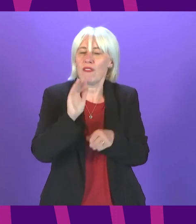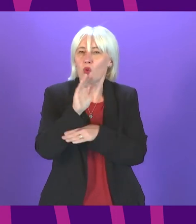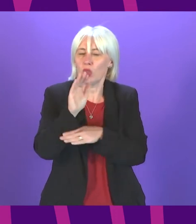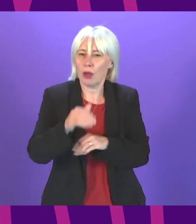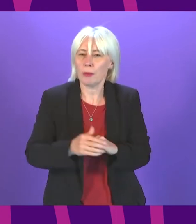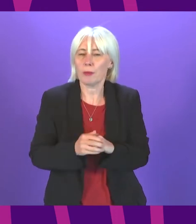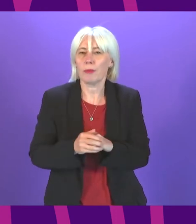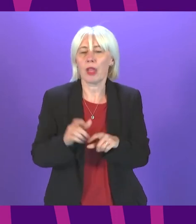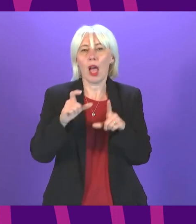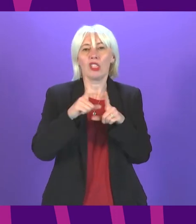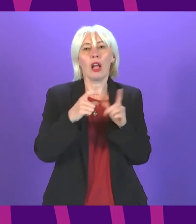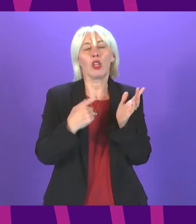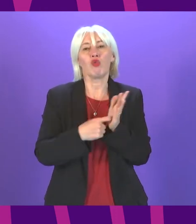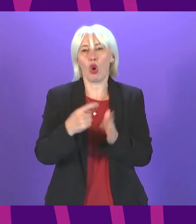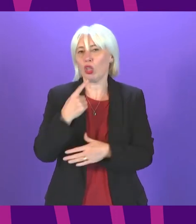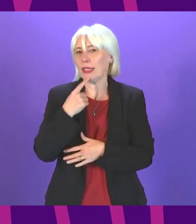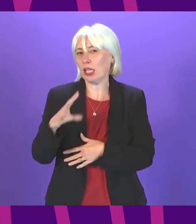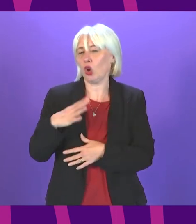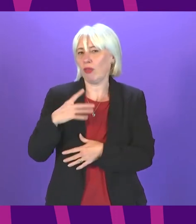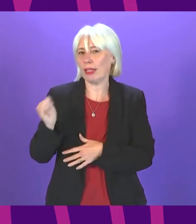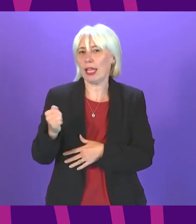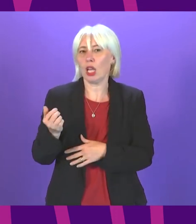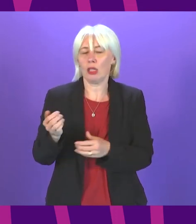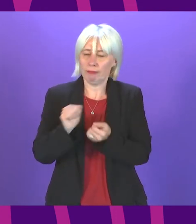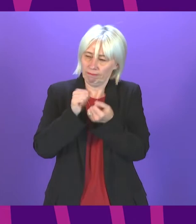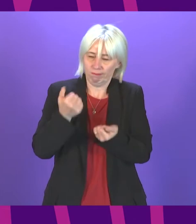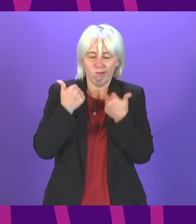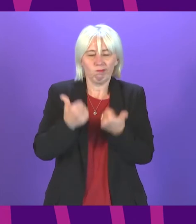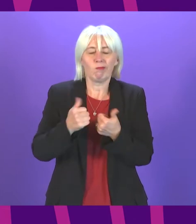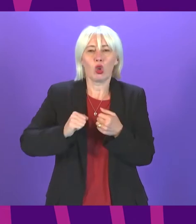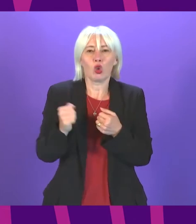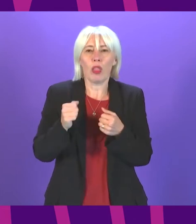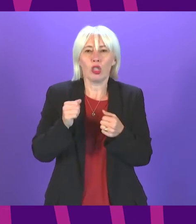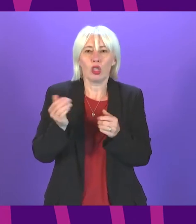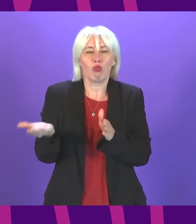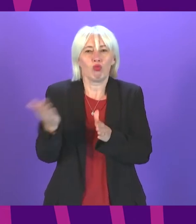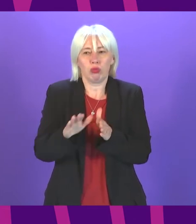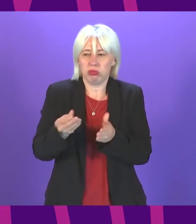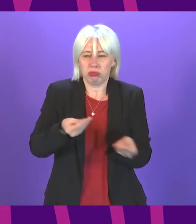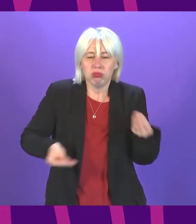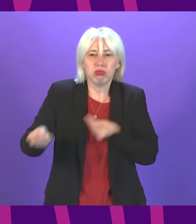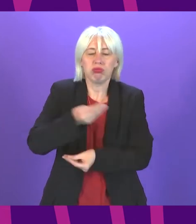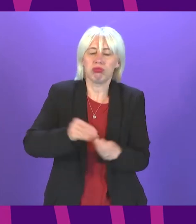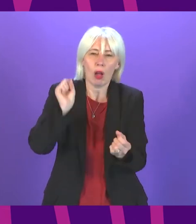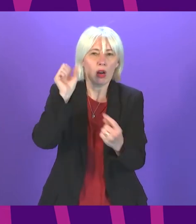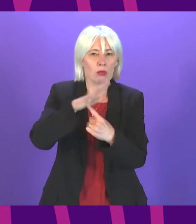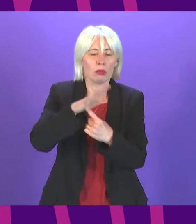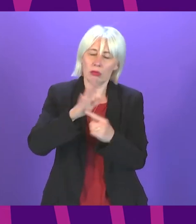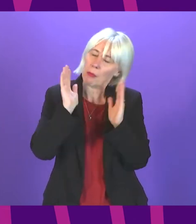has already outlined securing Scotland's economic recovery and creating jobs must be a top priority for this parliament